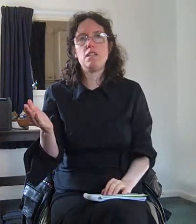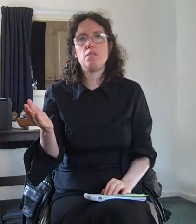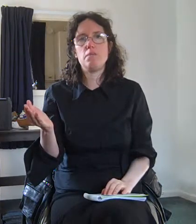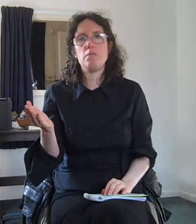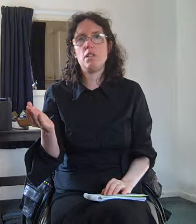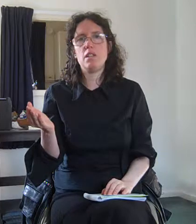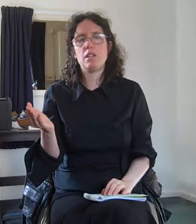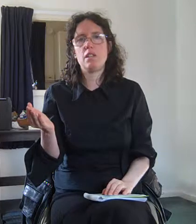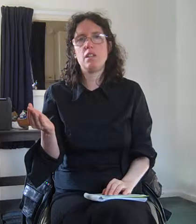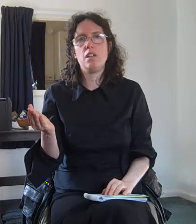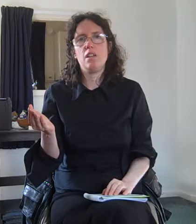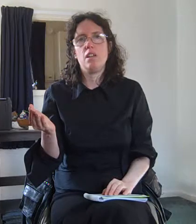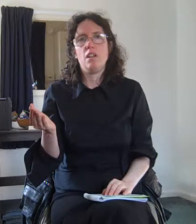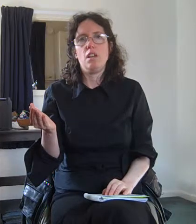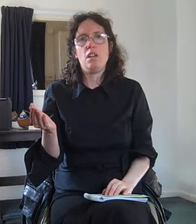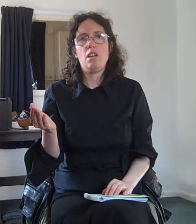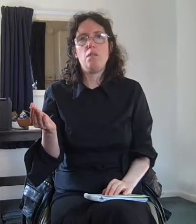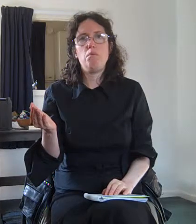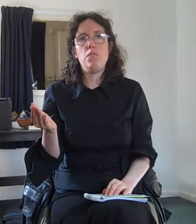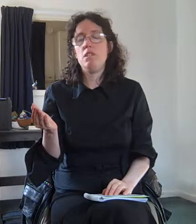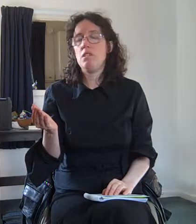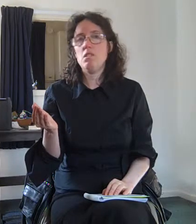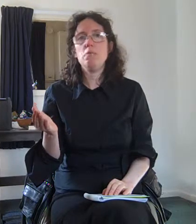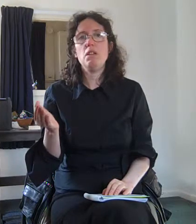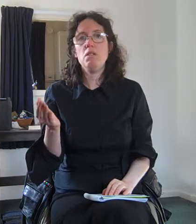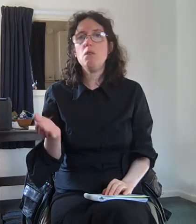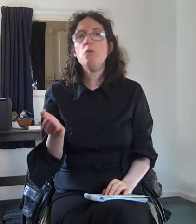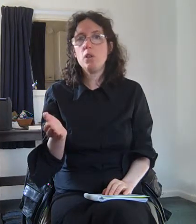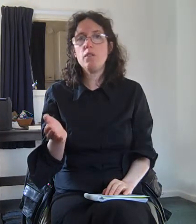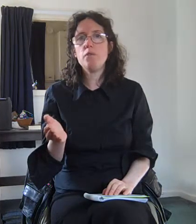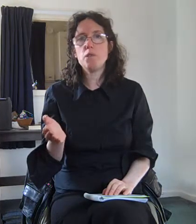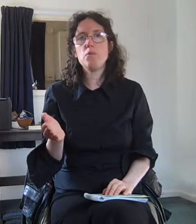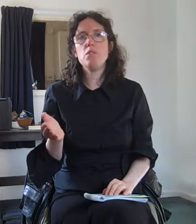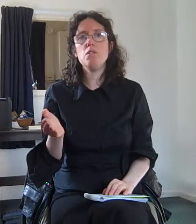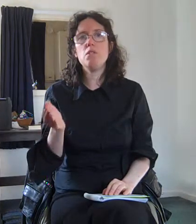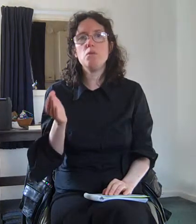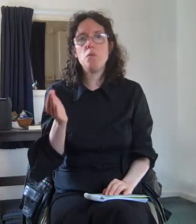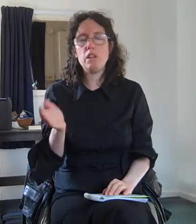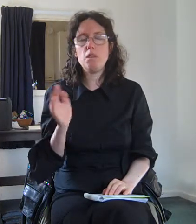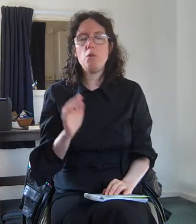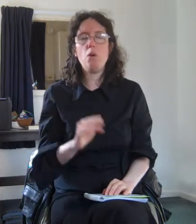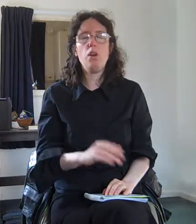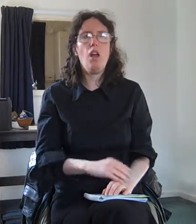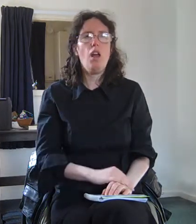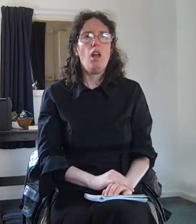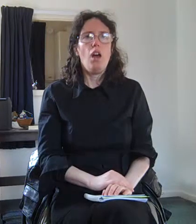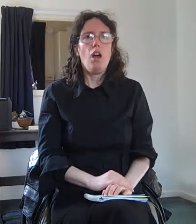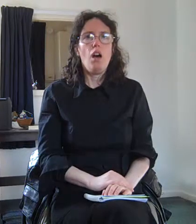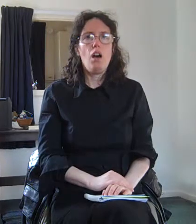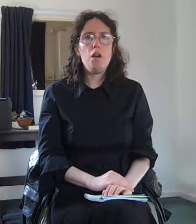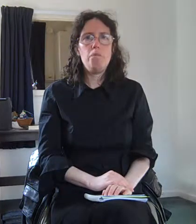diopter mark um you're going to be a lot more comfortable with them on um